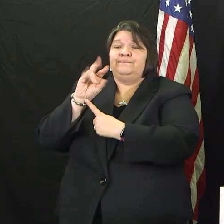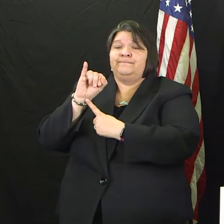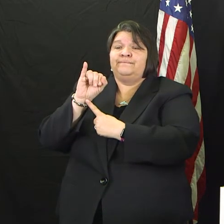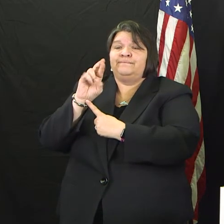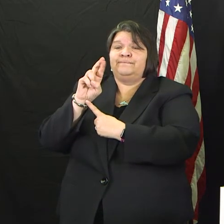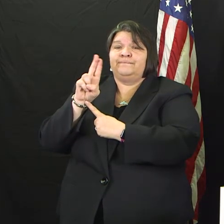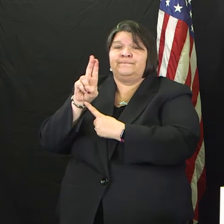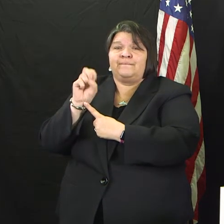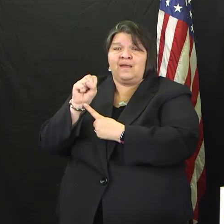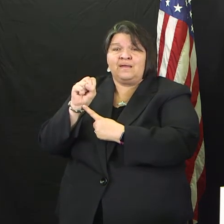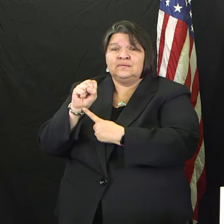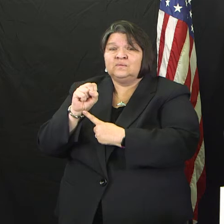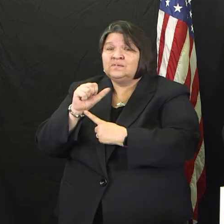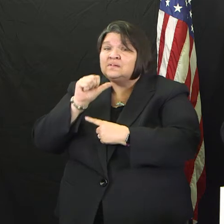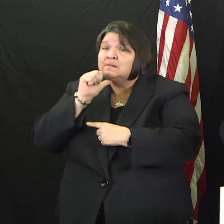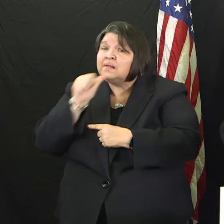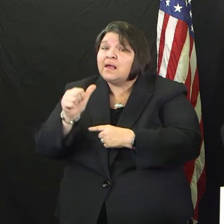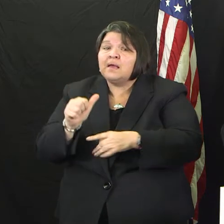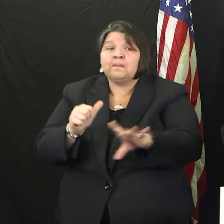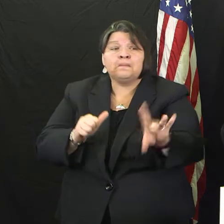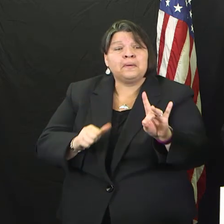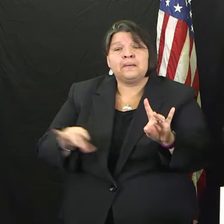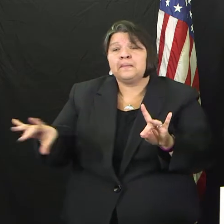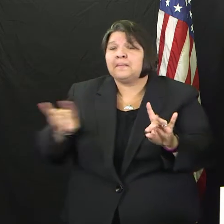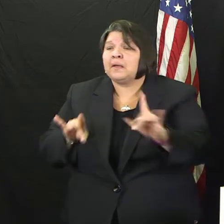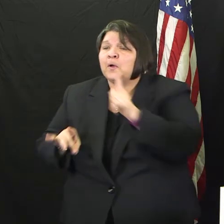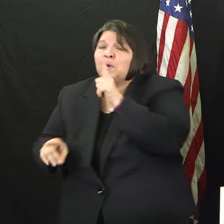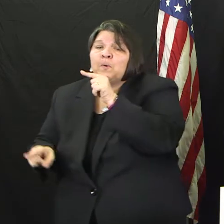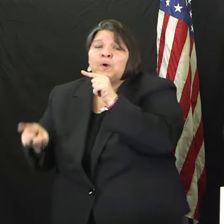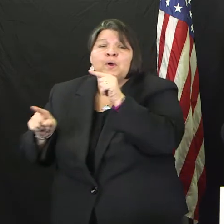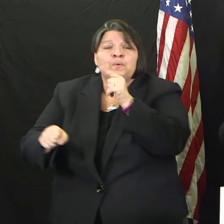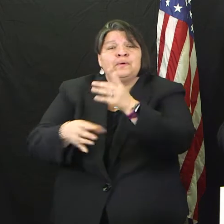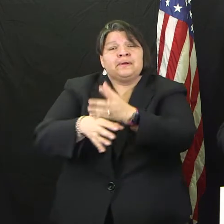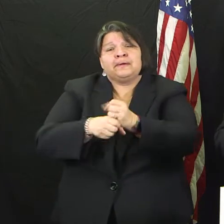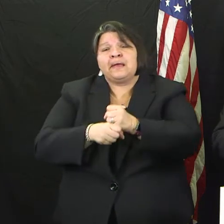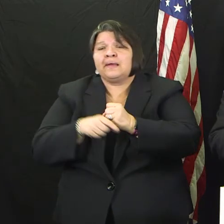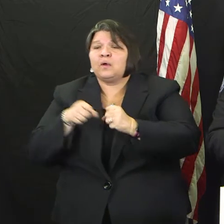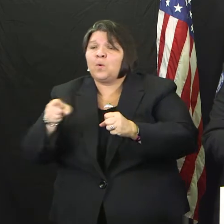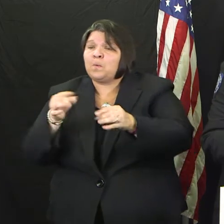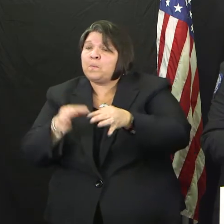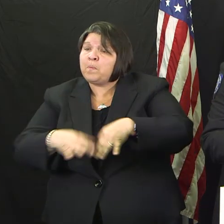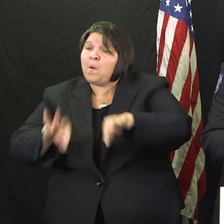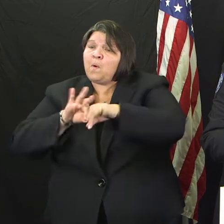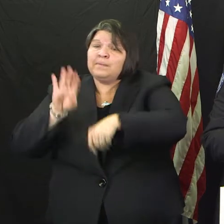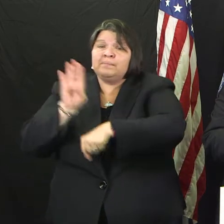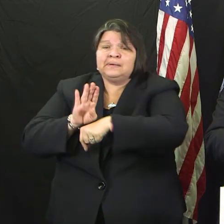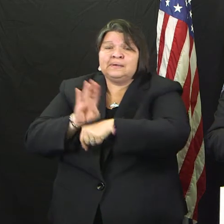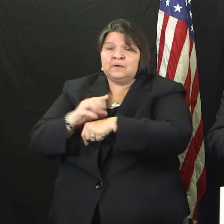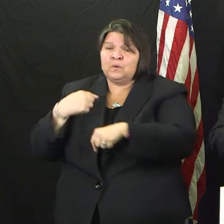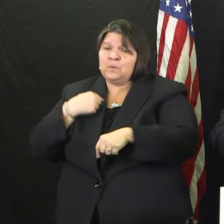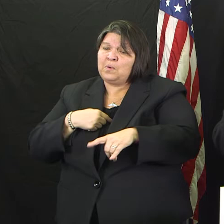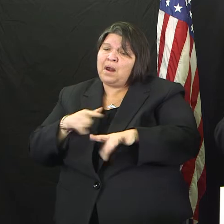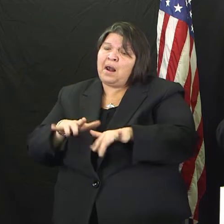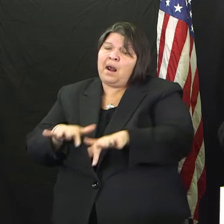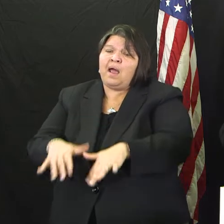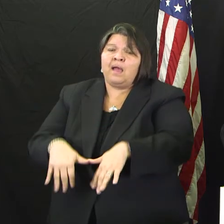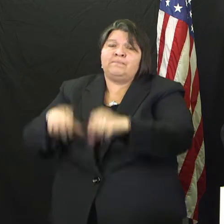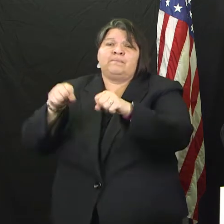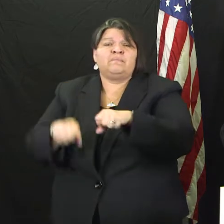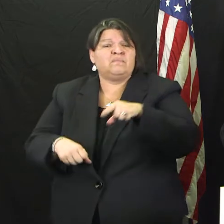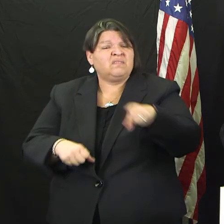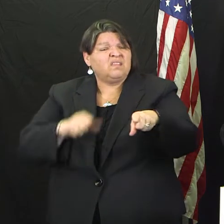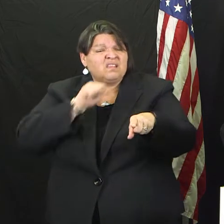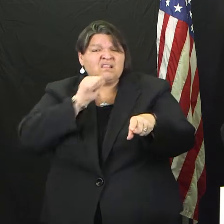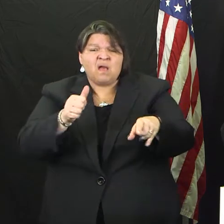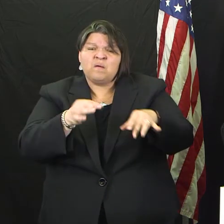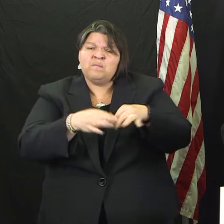It doesn't discriminate on whether you're an essential business or a non-essential business. And there is evidence